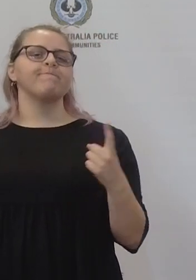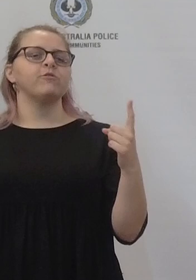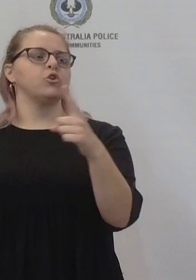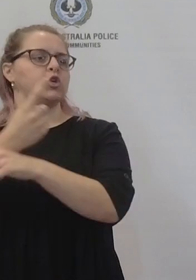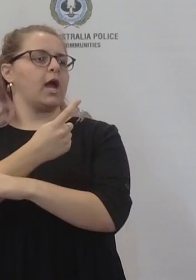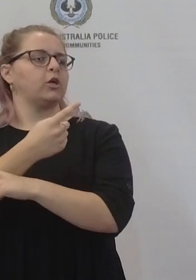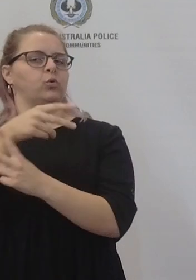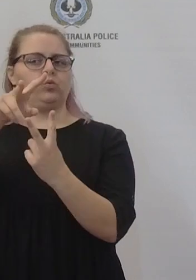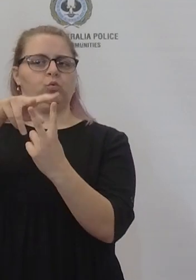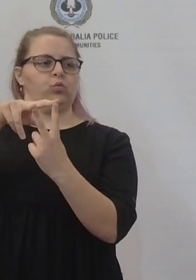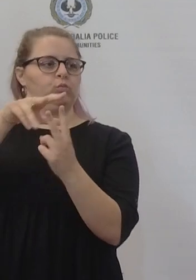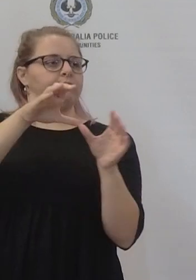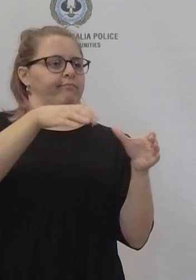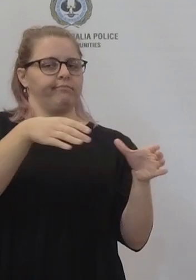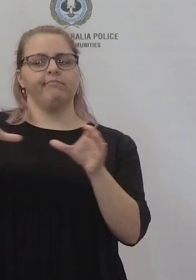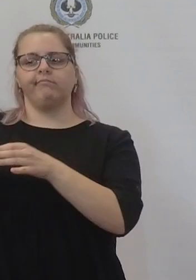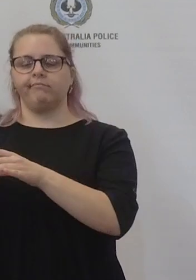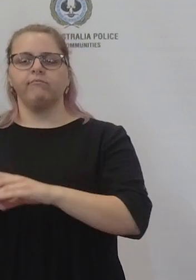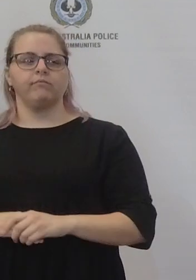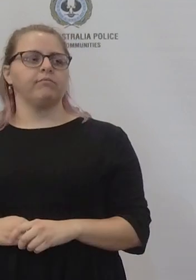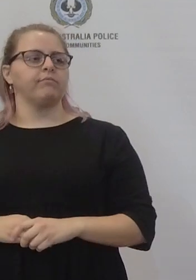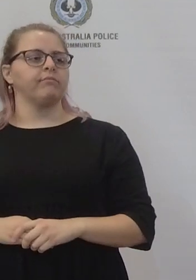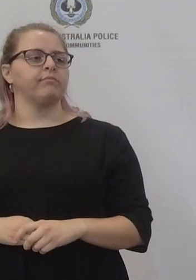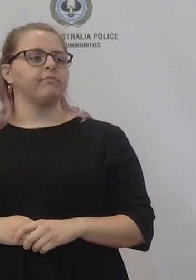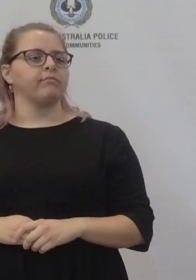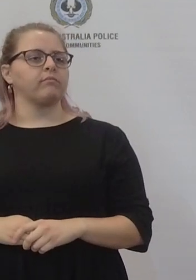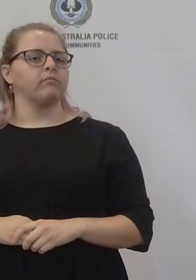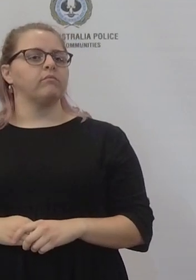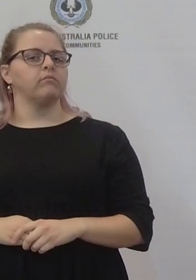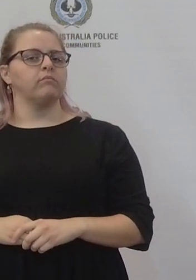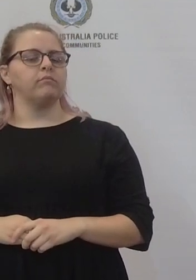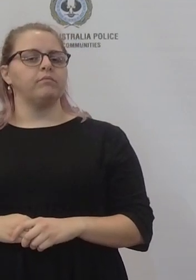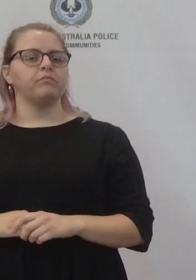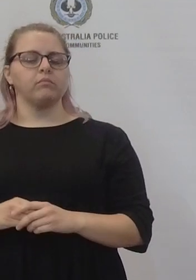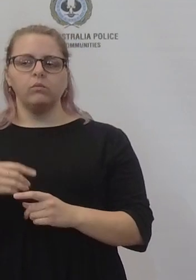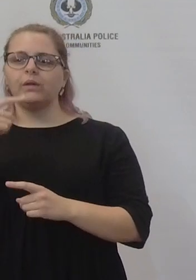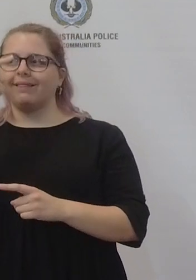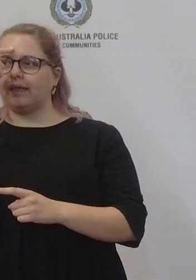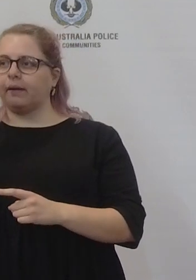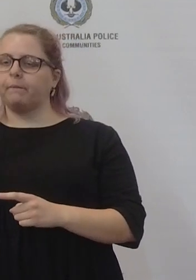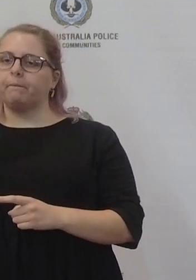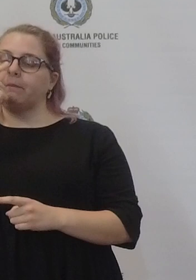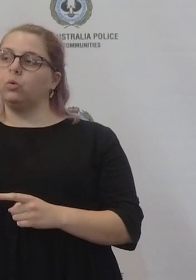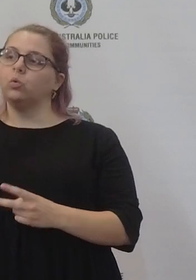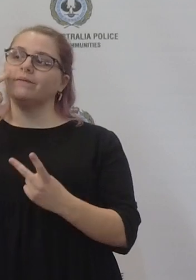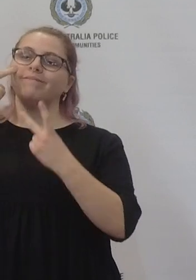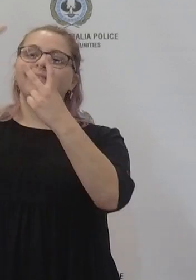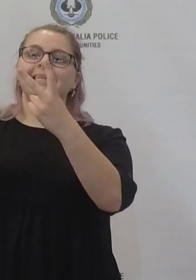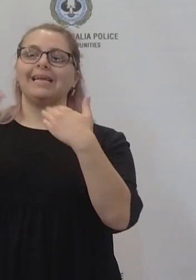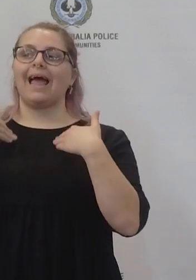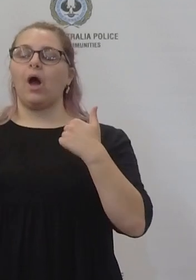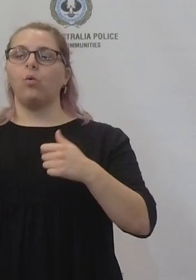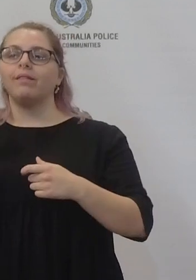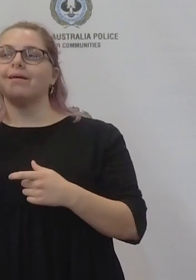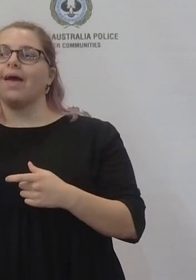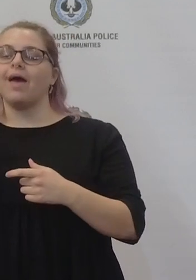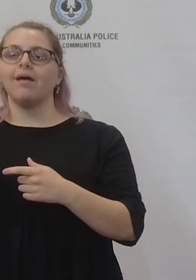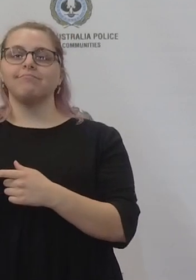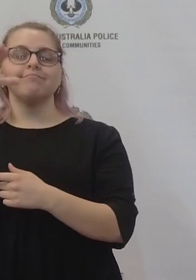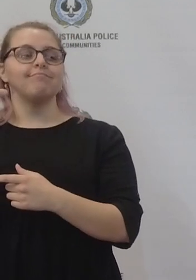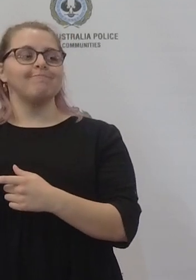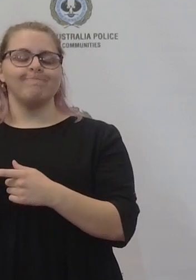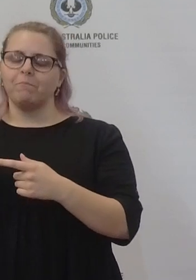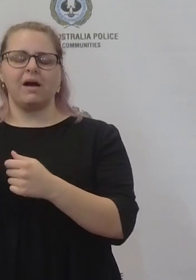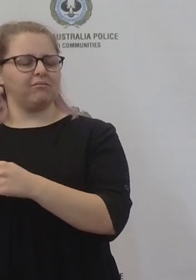about SA Health and their position at this point in time given the the nature of people who are visiting health care establishments is that the mandate is still